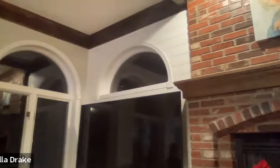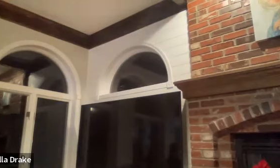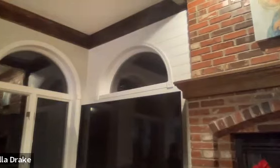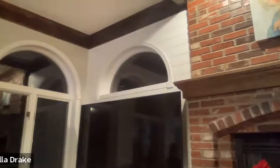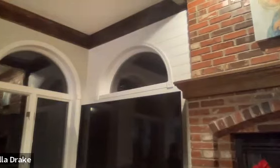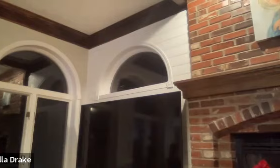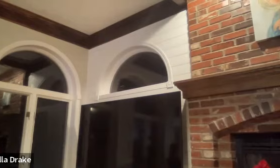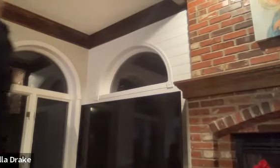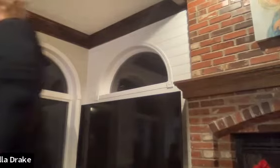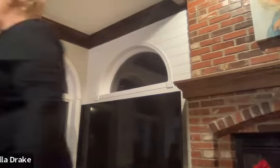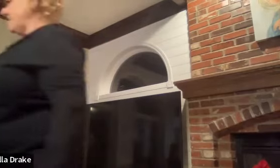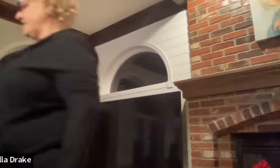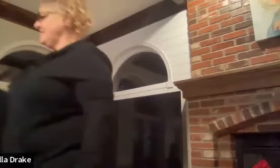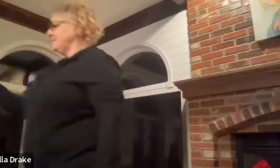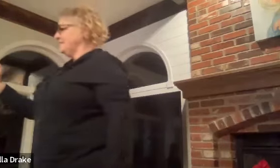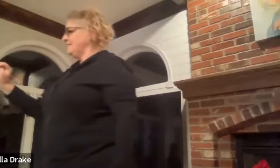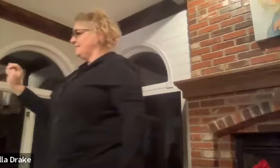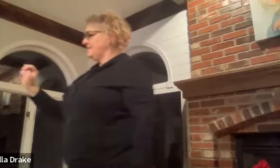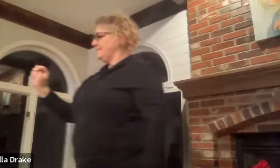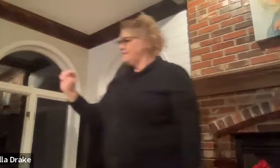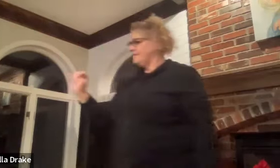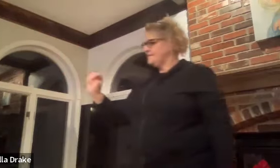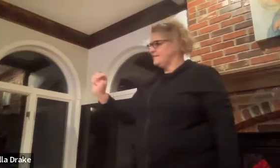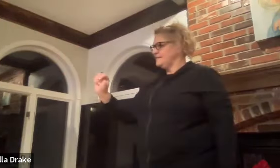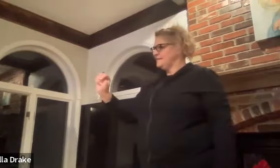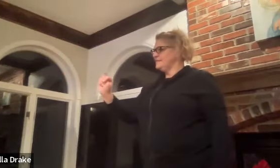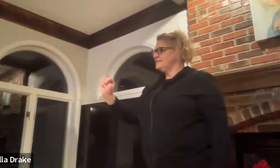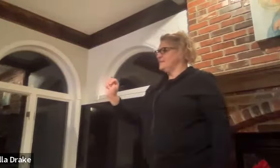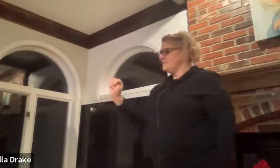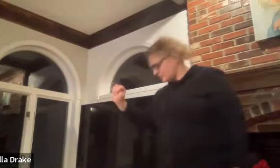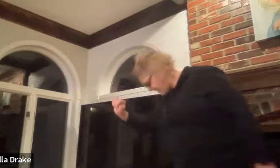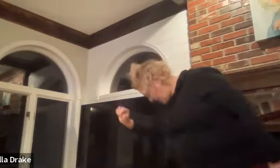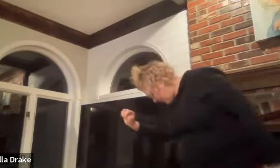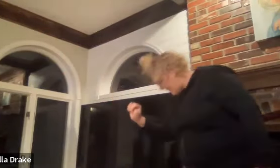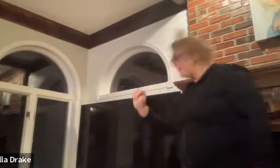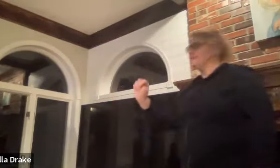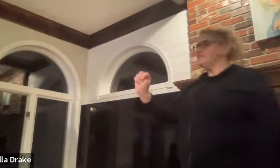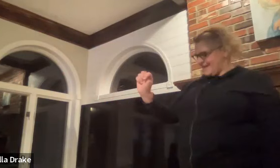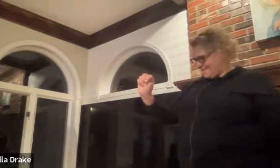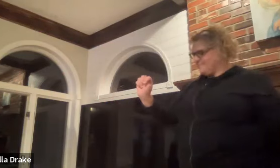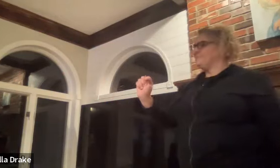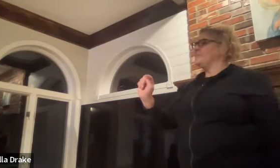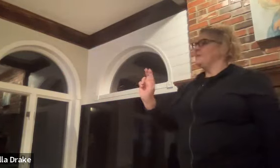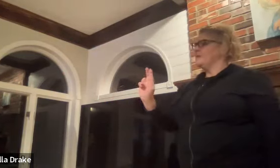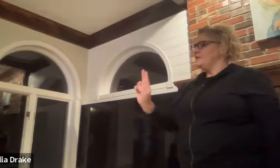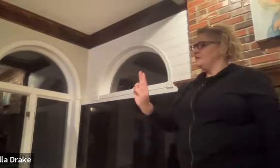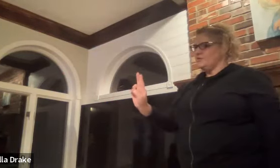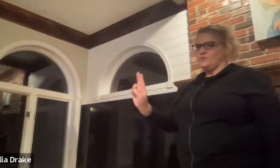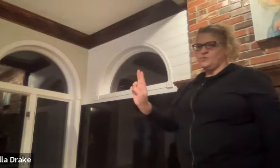s t um t was just what you were yeah you